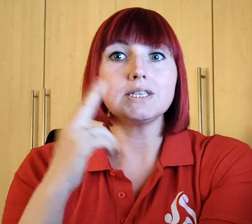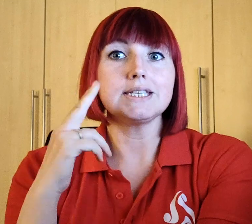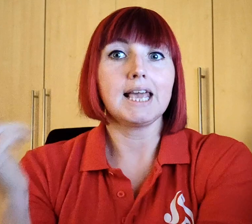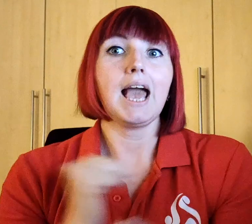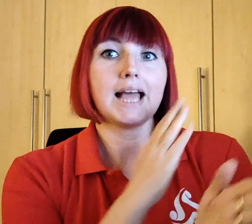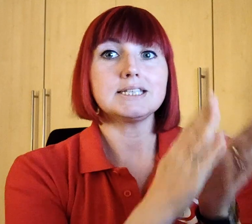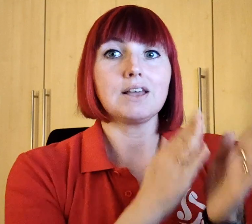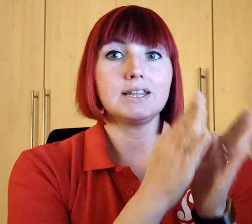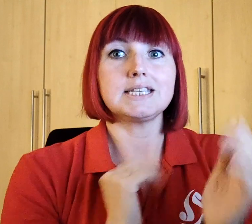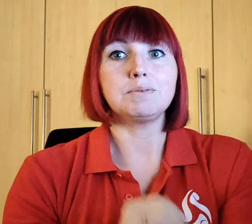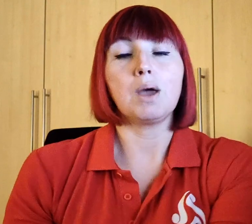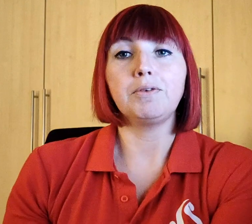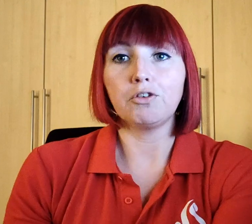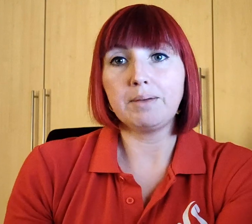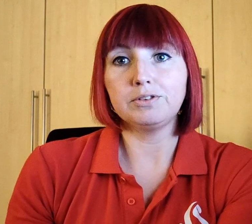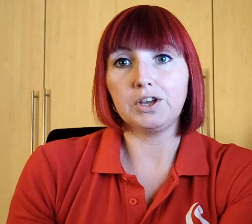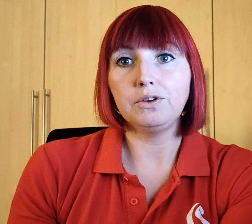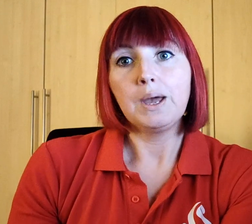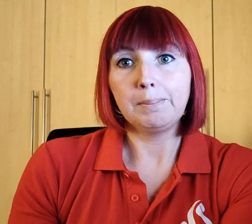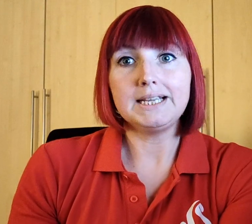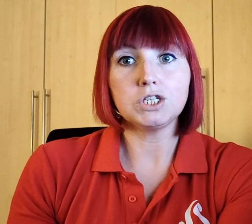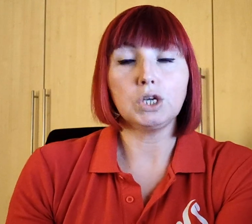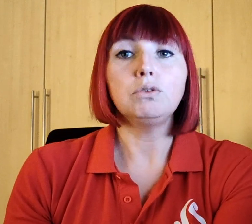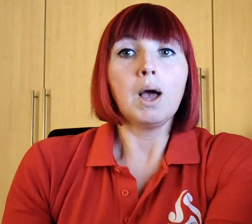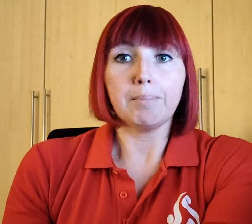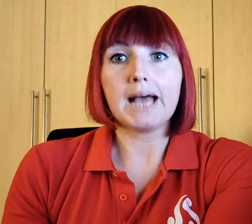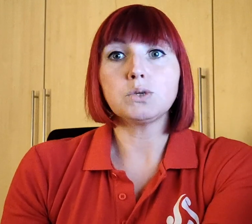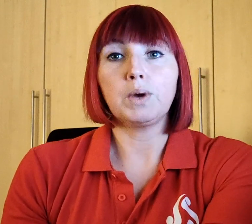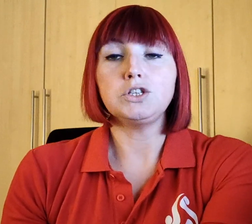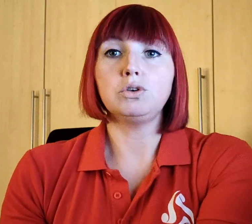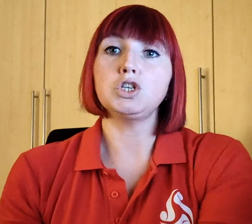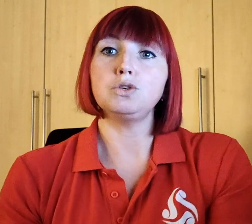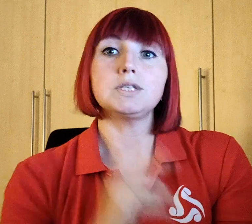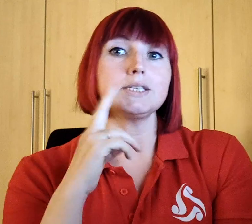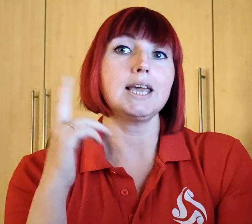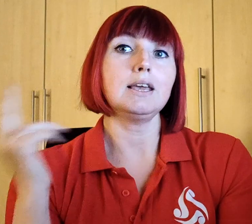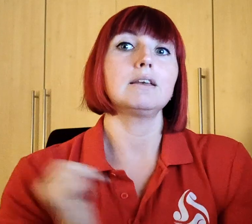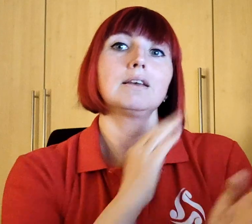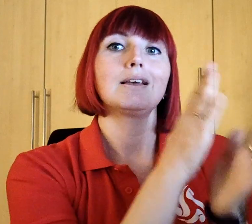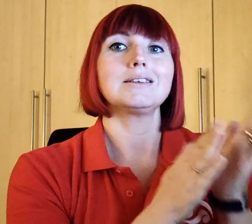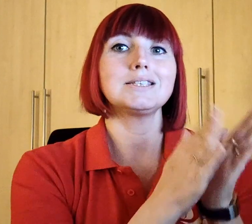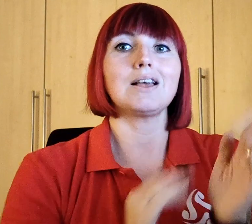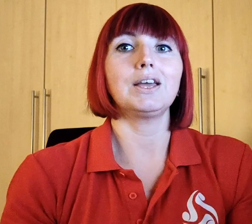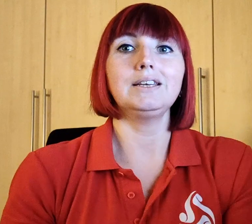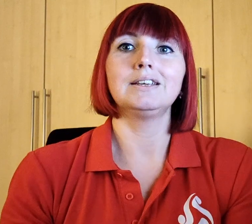if you want to sing and sign at the same time if you're able to, please do. But as always, you can choose to sing,